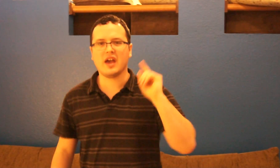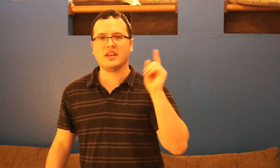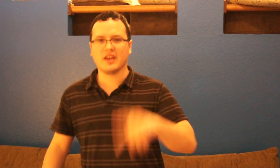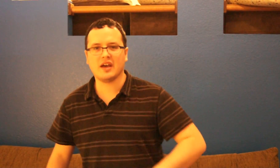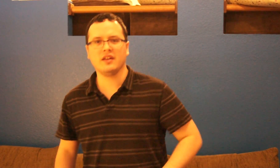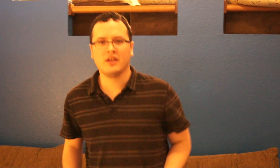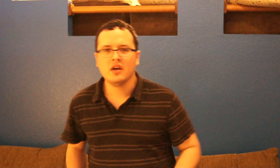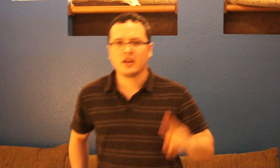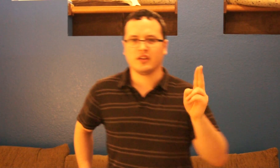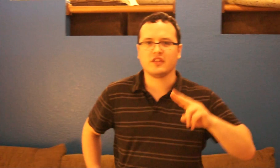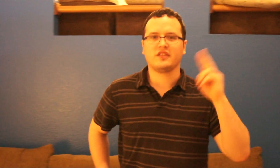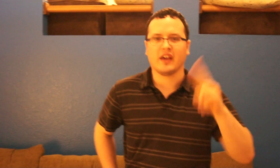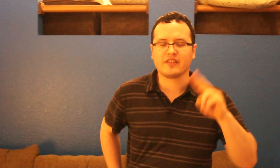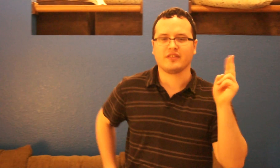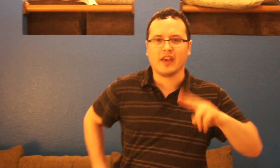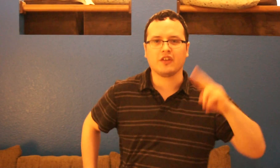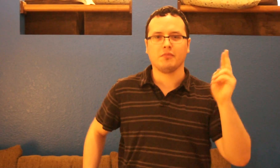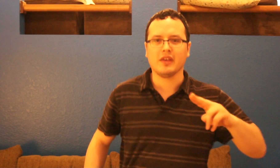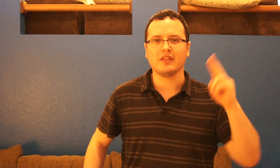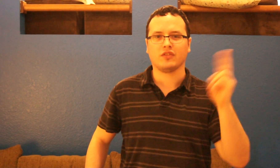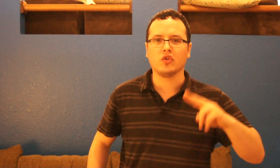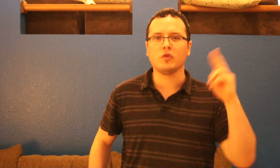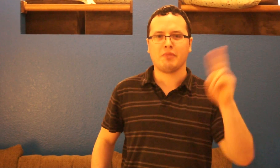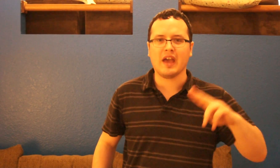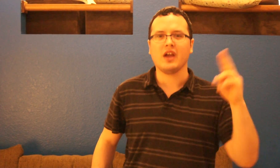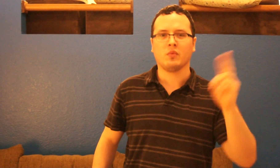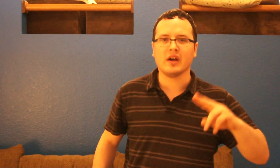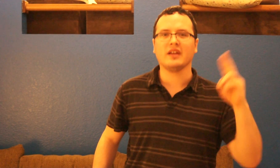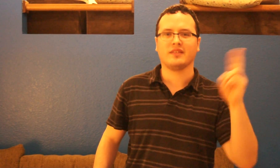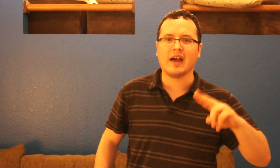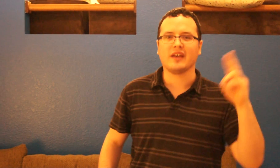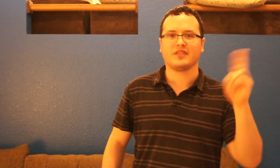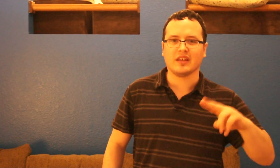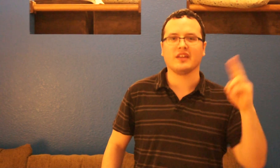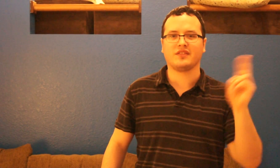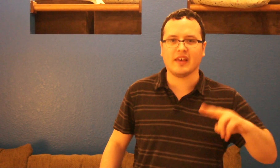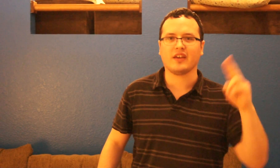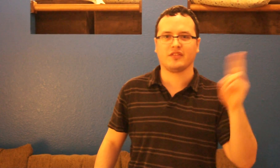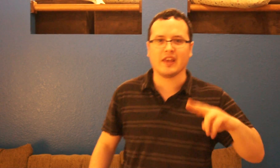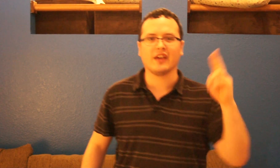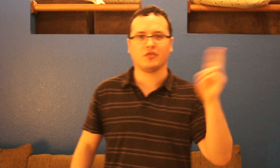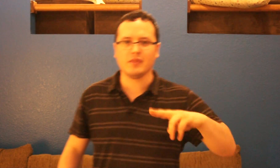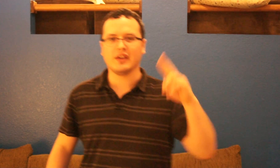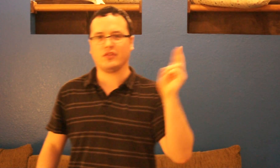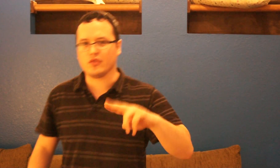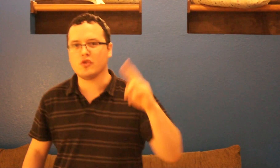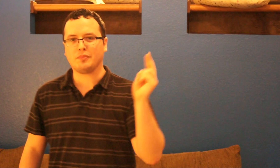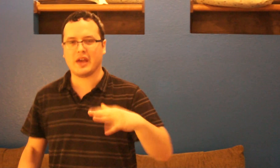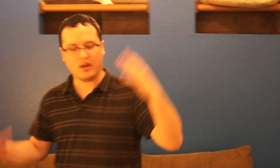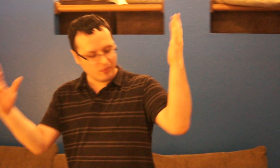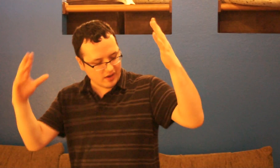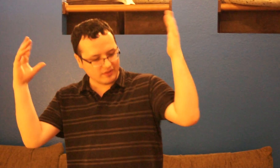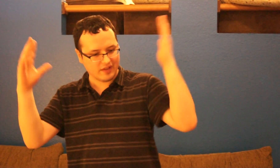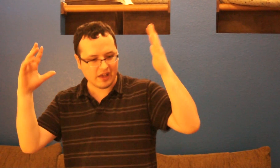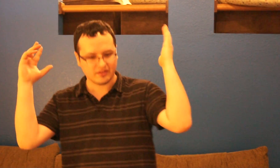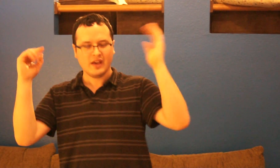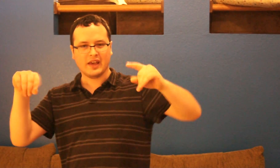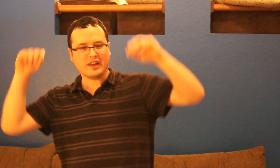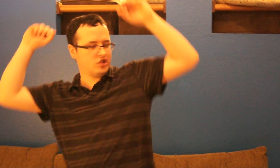yeah cuz the sex takes me to paradise and the sex takes me to paradise and the